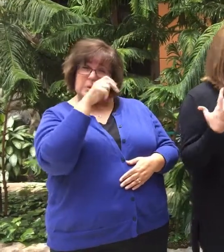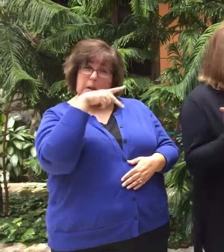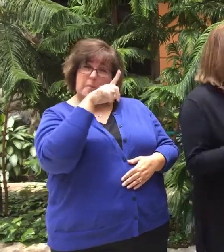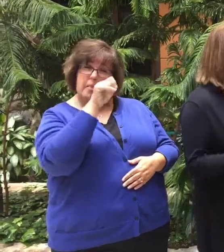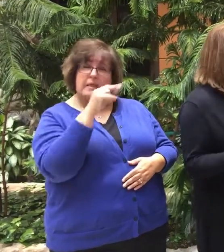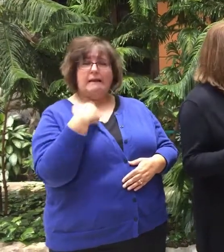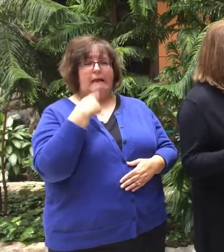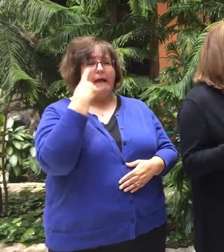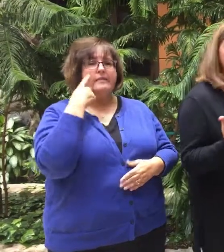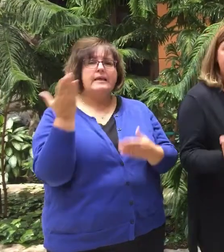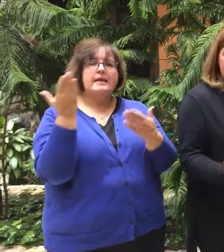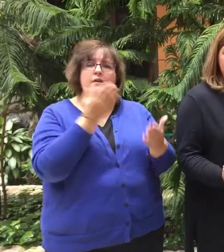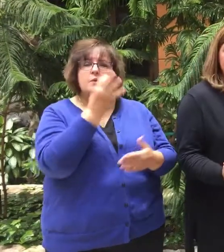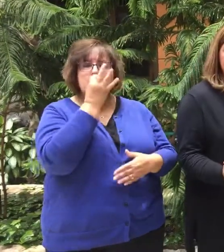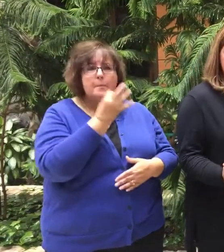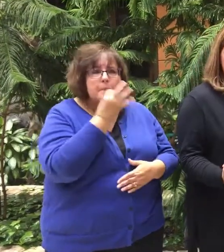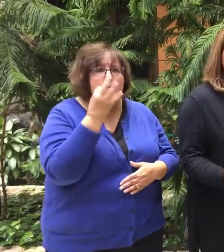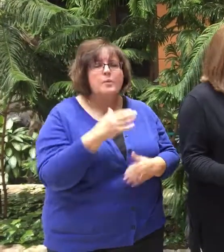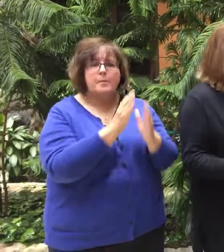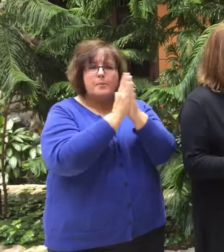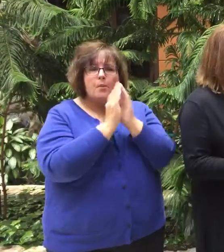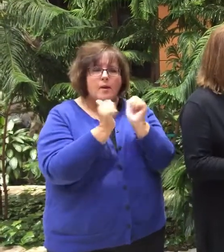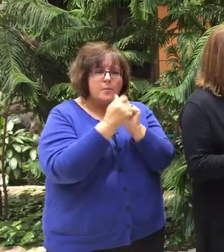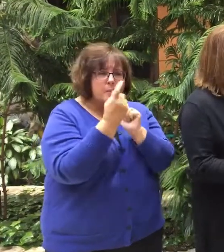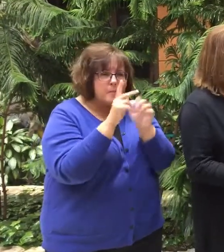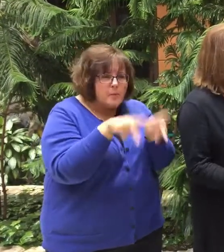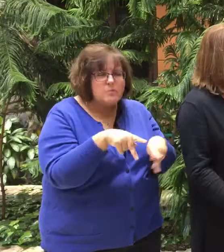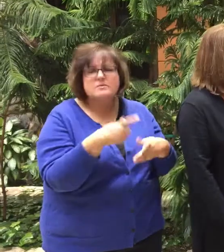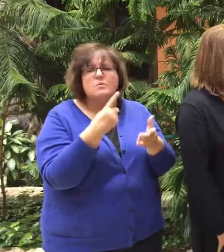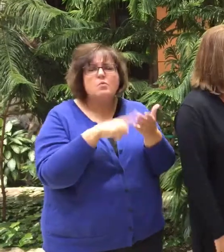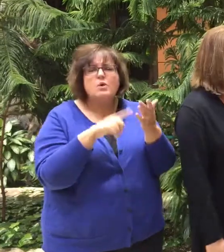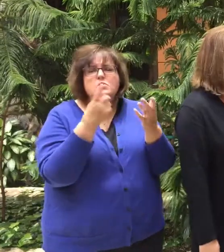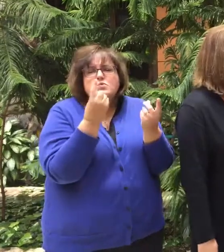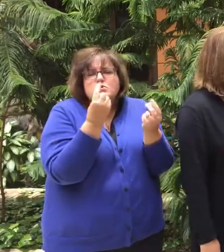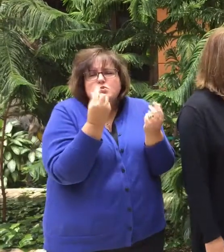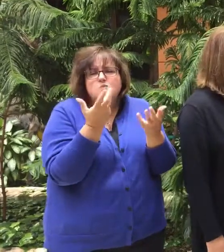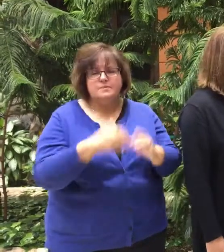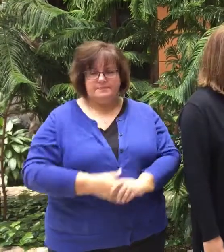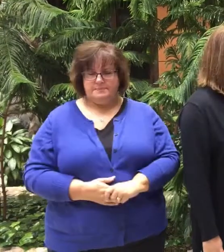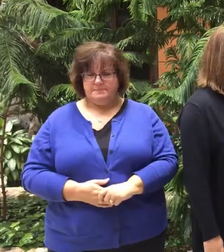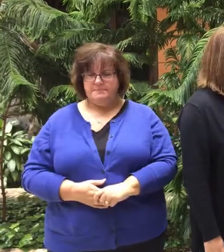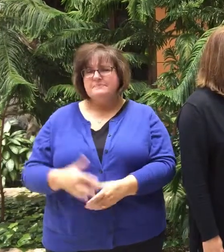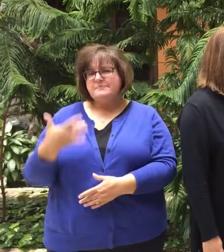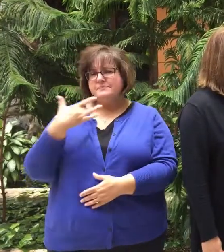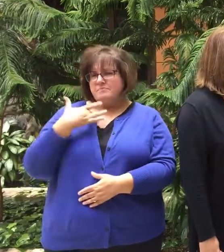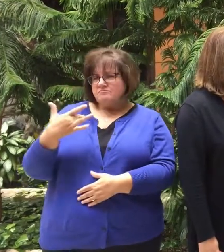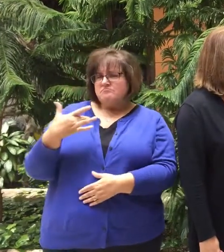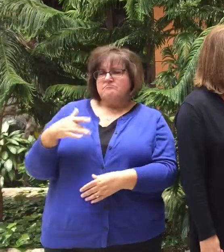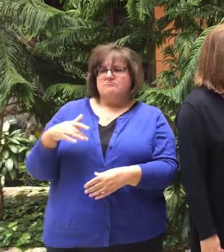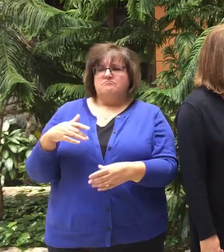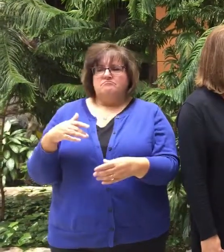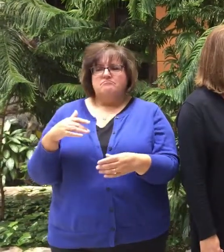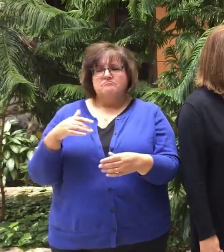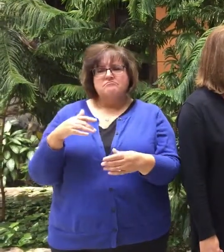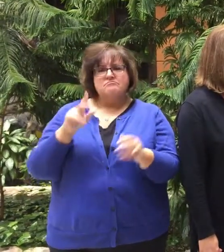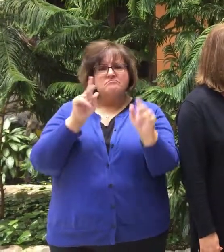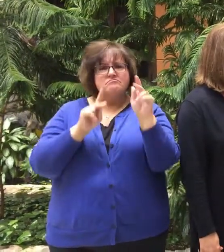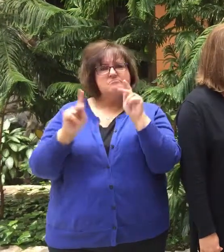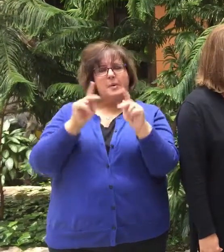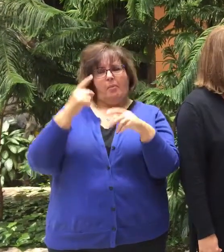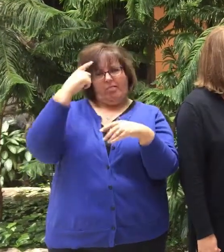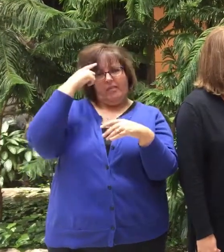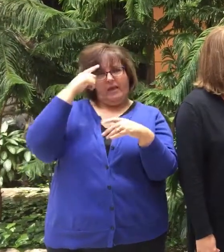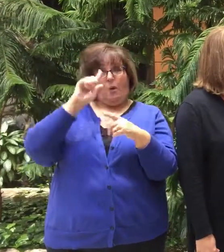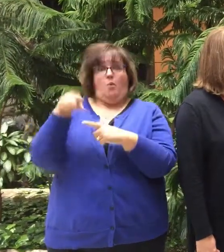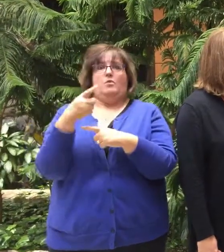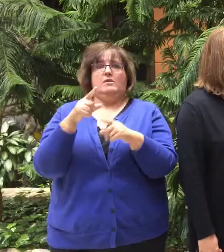of bringing communion or praying with somebody. What are the things that chaplains can do? Yeah, typically that's where people think